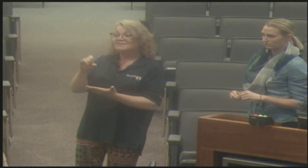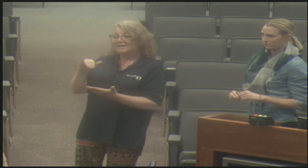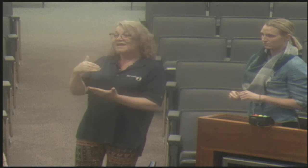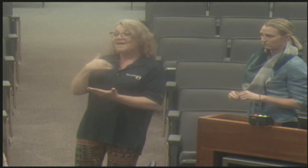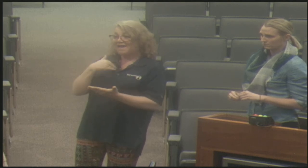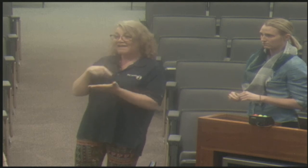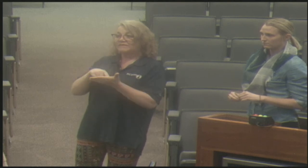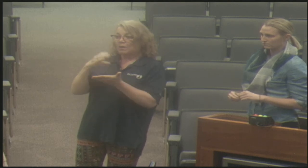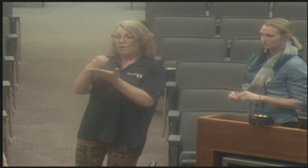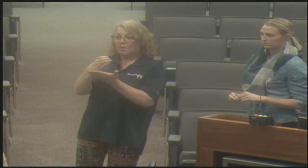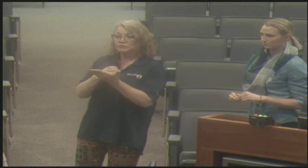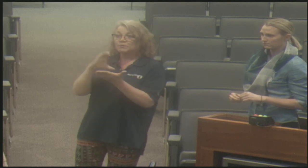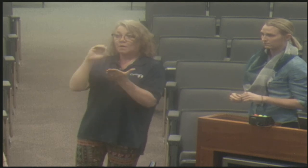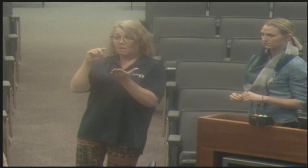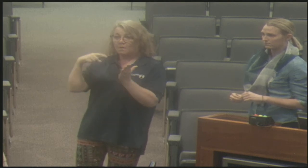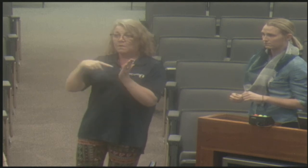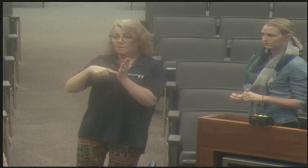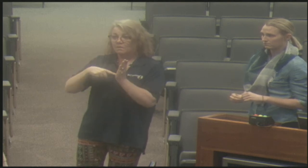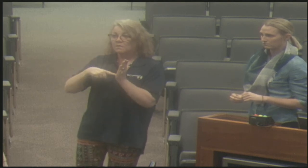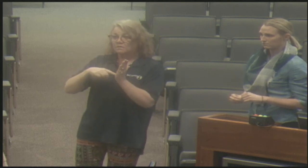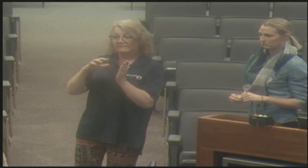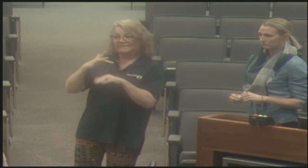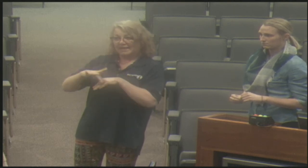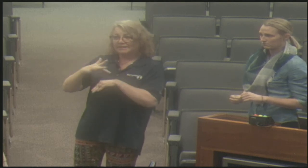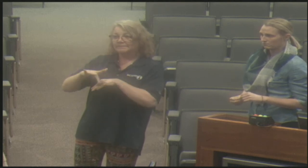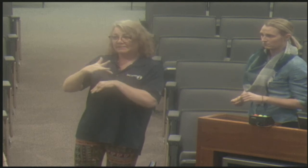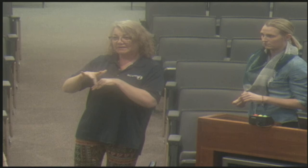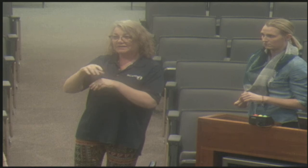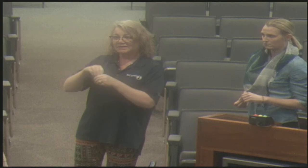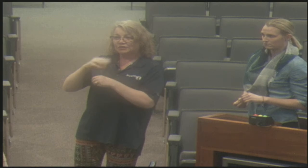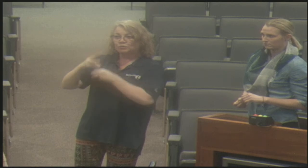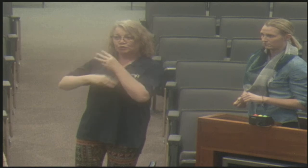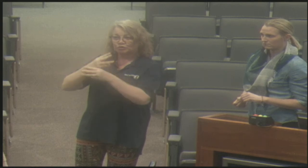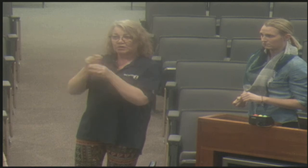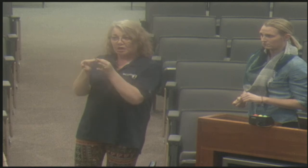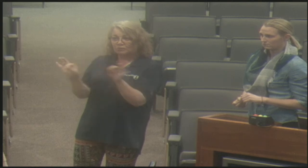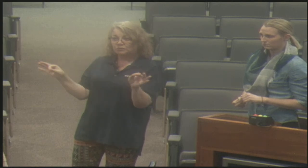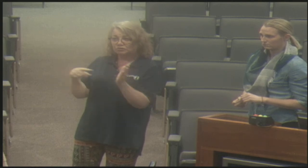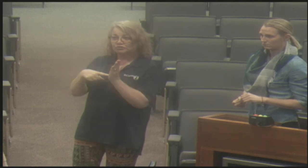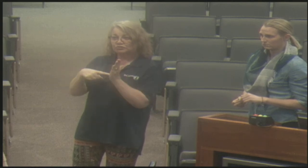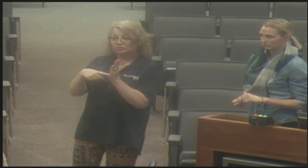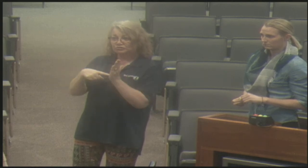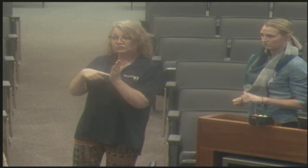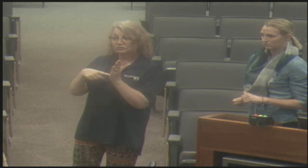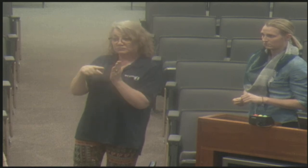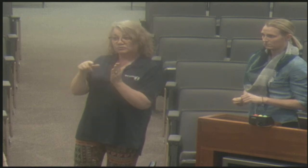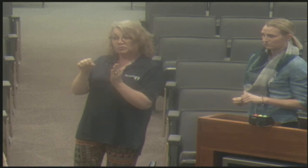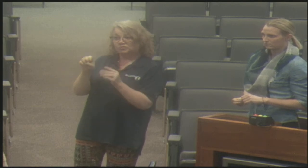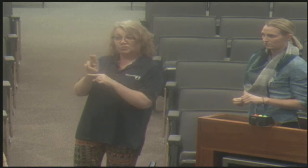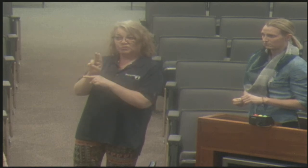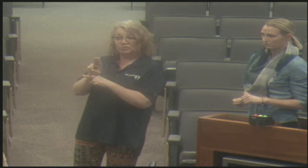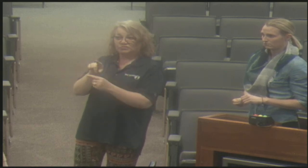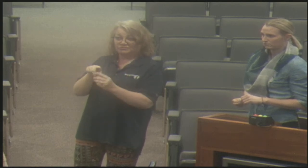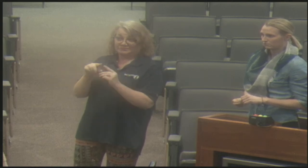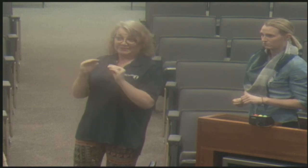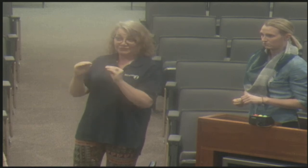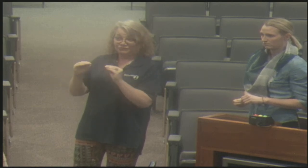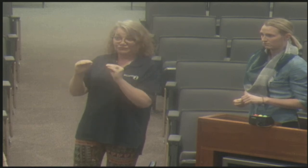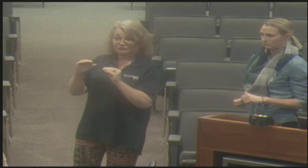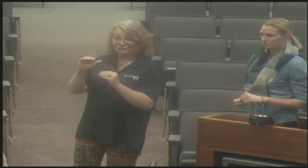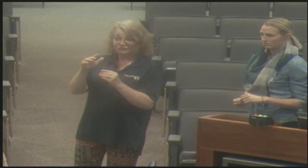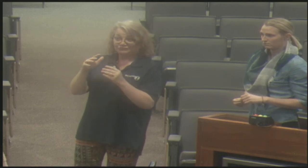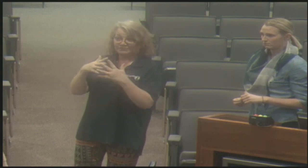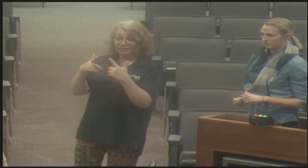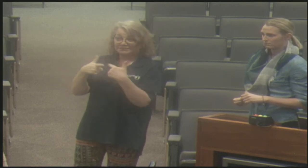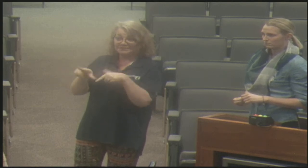in grade school, K through 12, kindergarten through 12th grade, um, it is available as a world language to learning sign language.